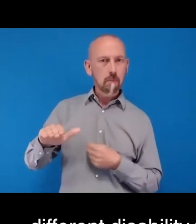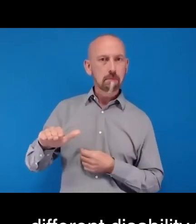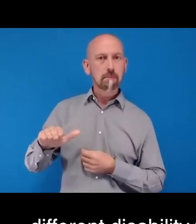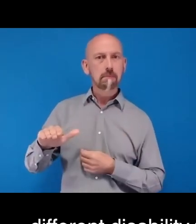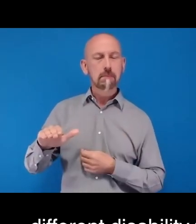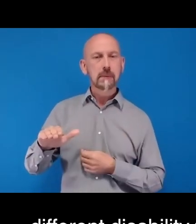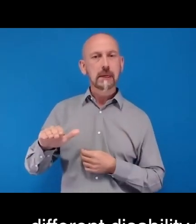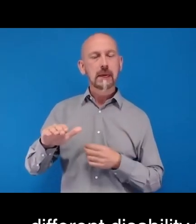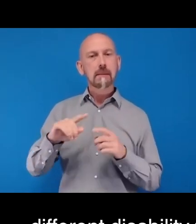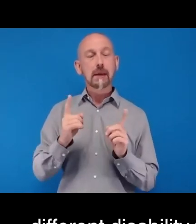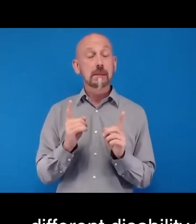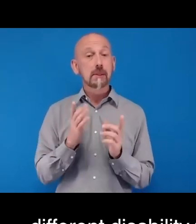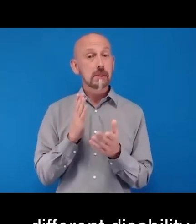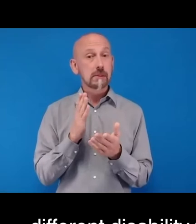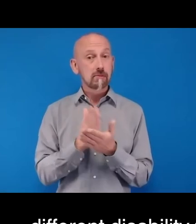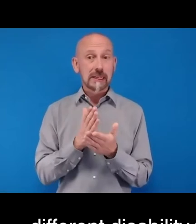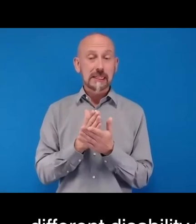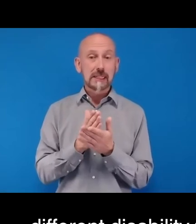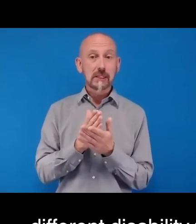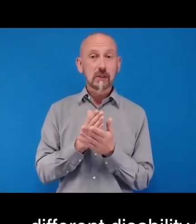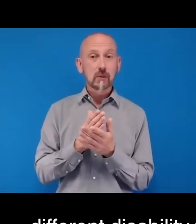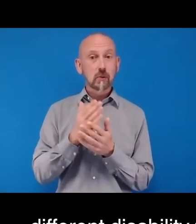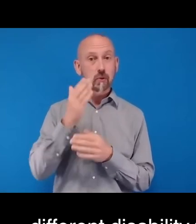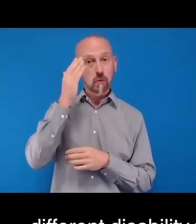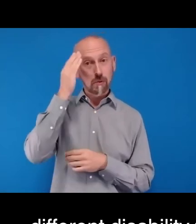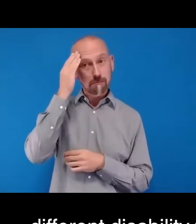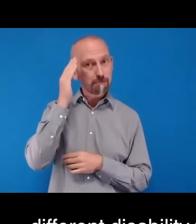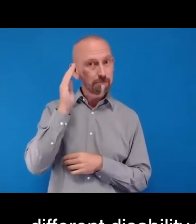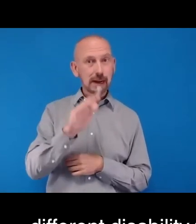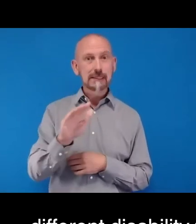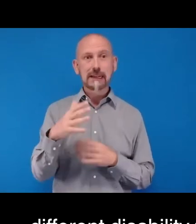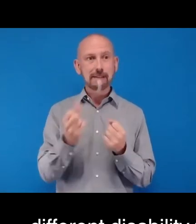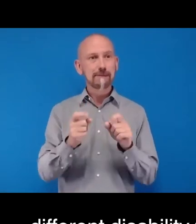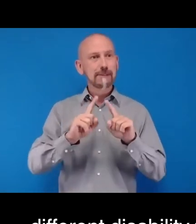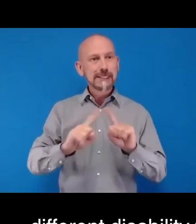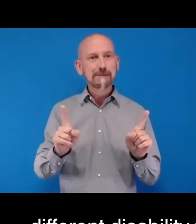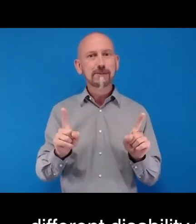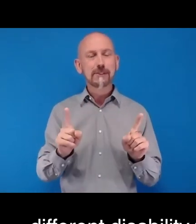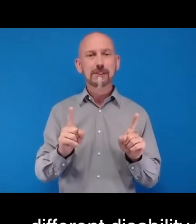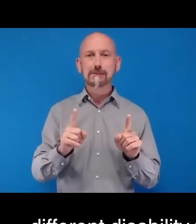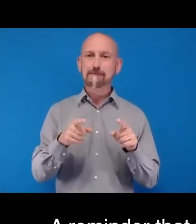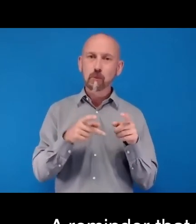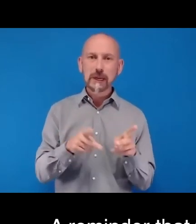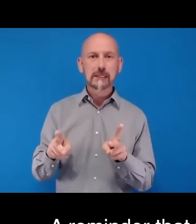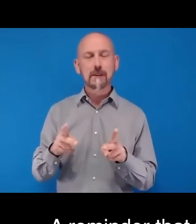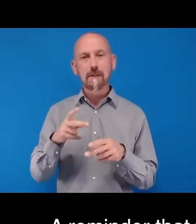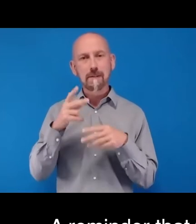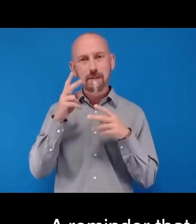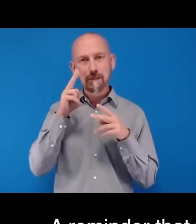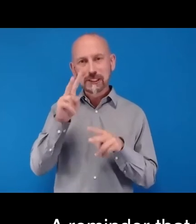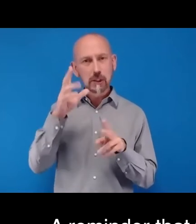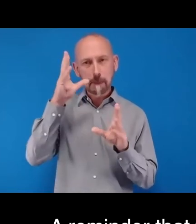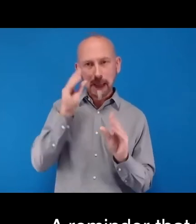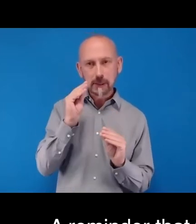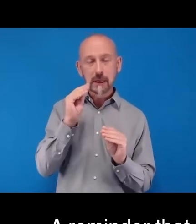there are various different degrees of vision impairment, but I hope you can see